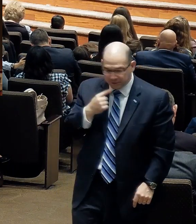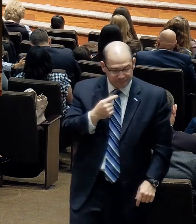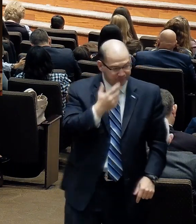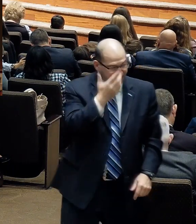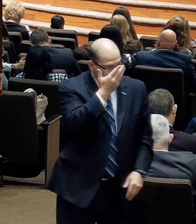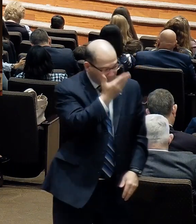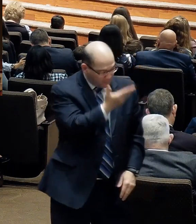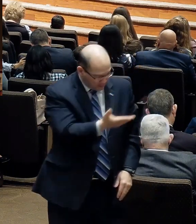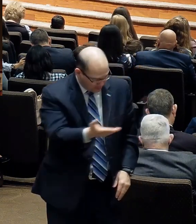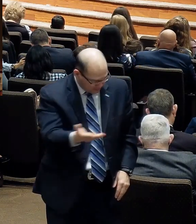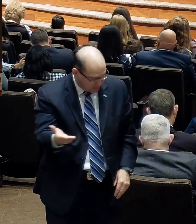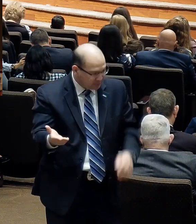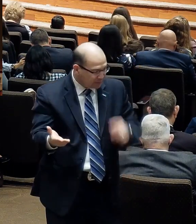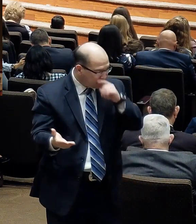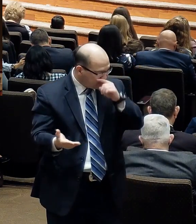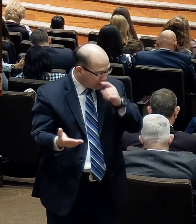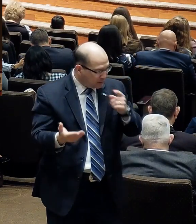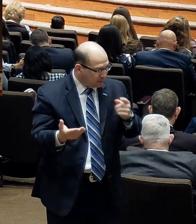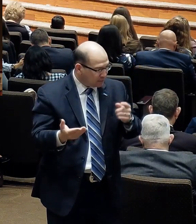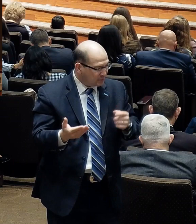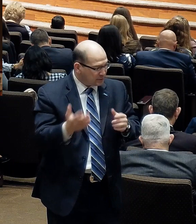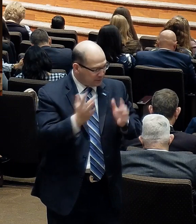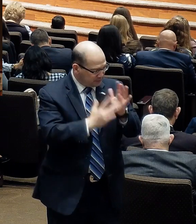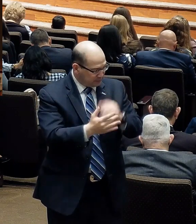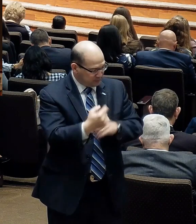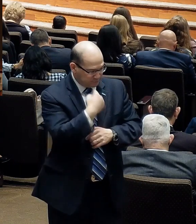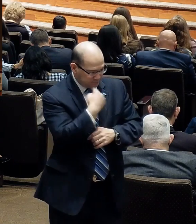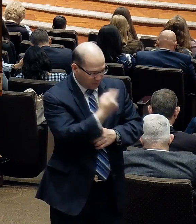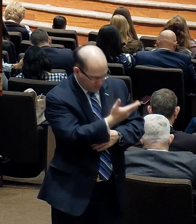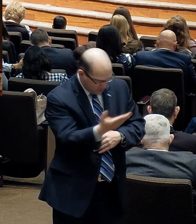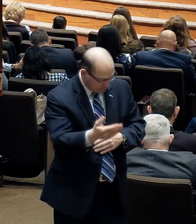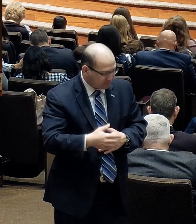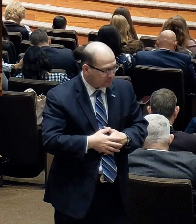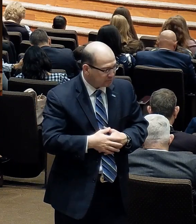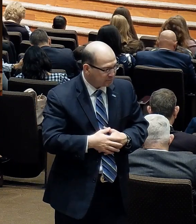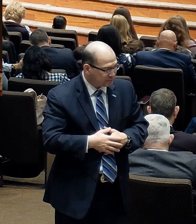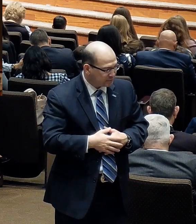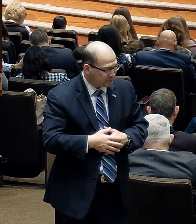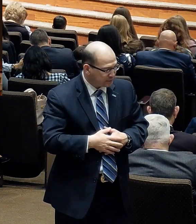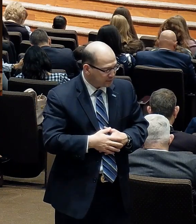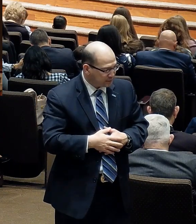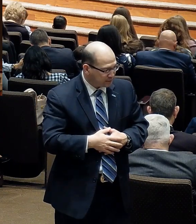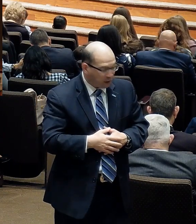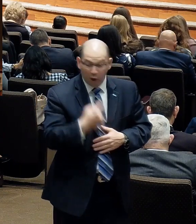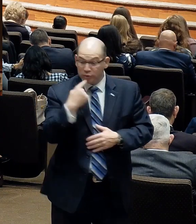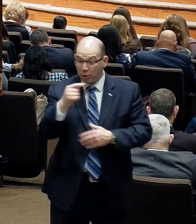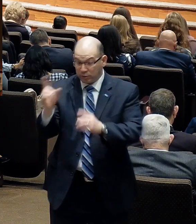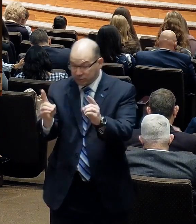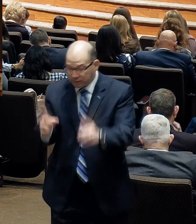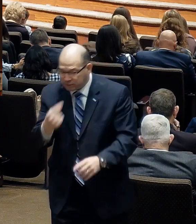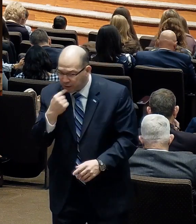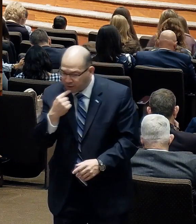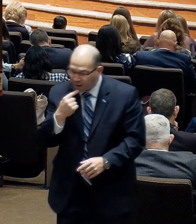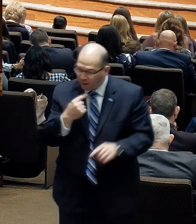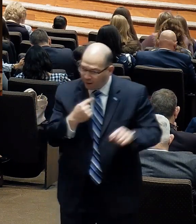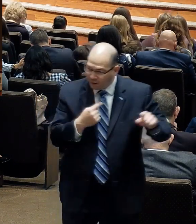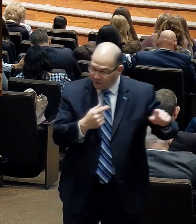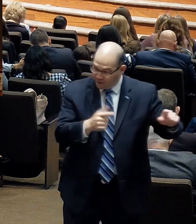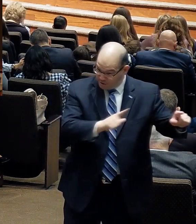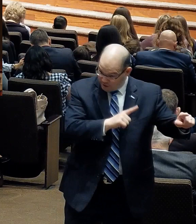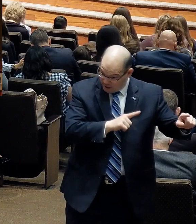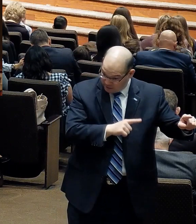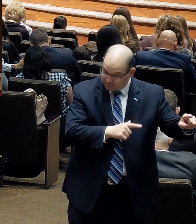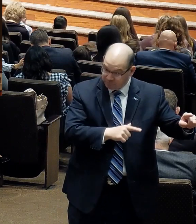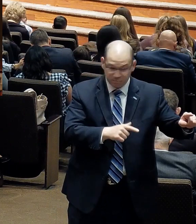sake of time. These things said he. And after that he saith unto them, our friend Lazarus sleepeth. But I go that I may awake him out of sleep. Verse